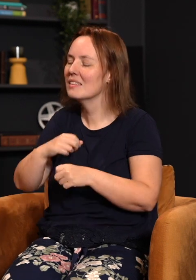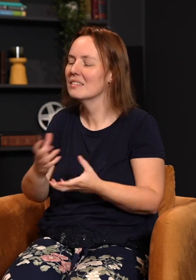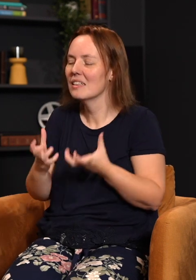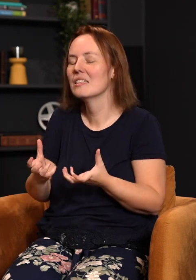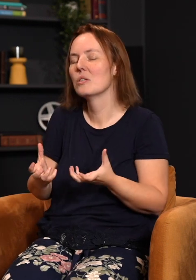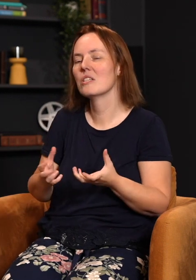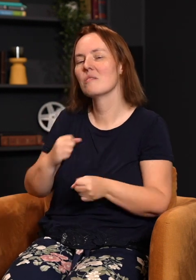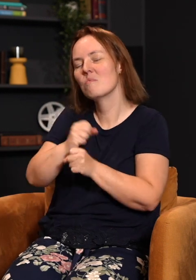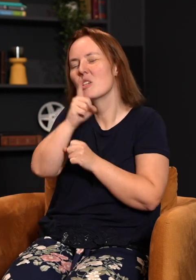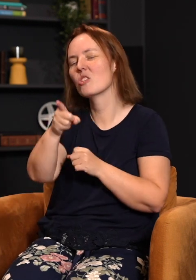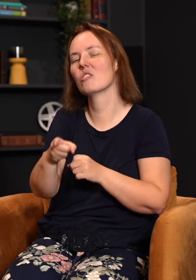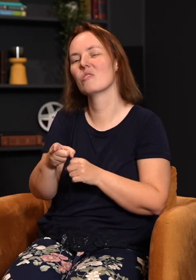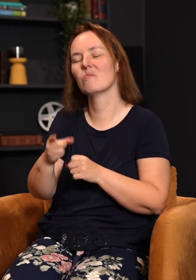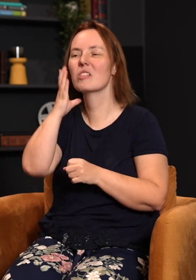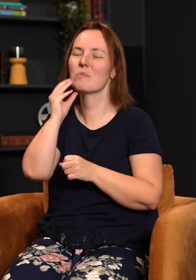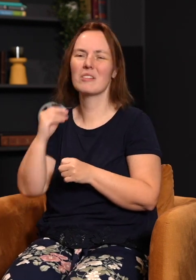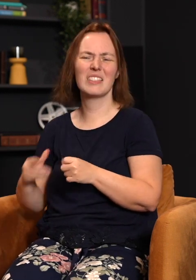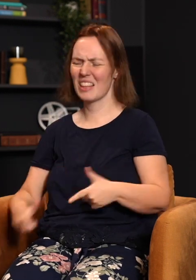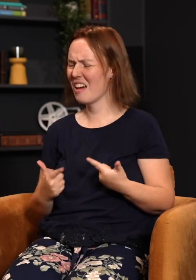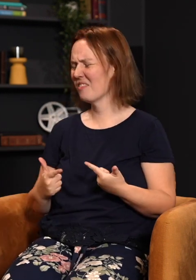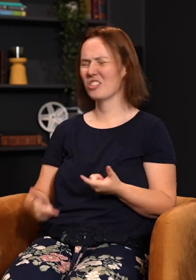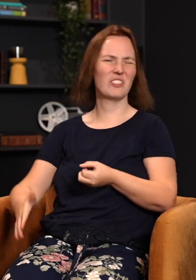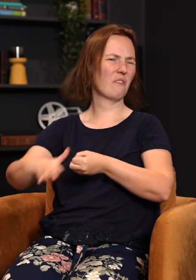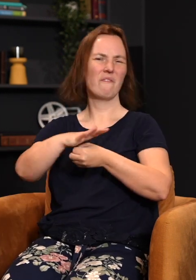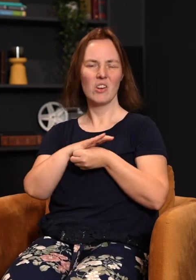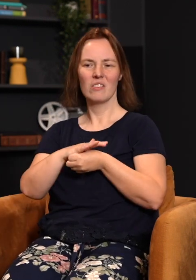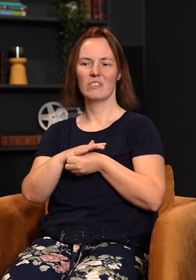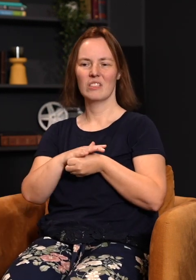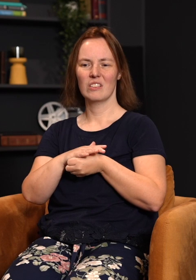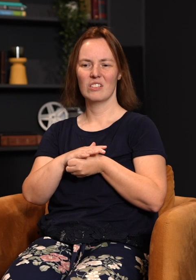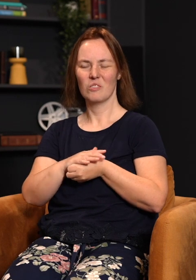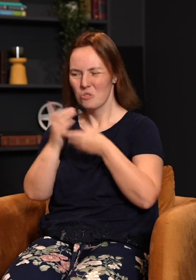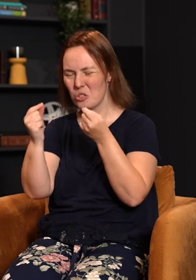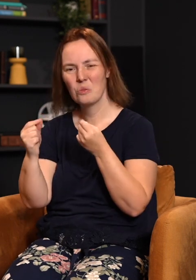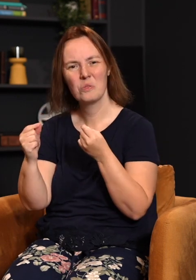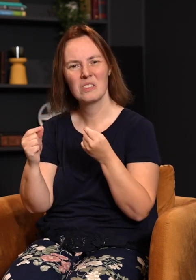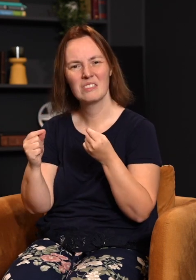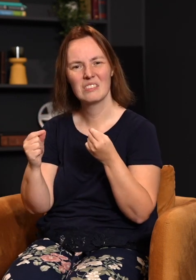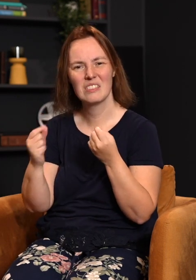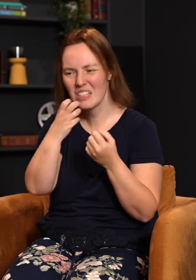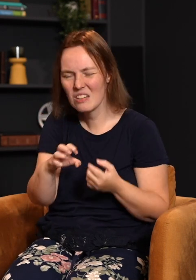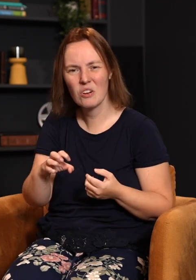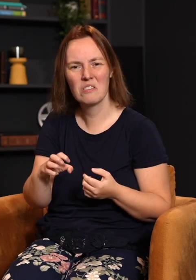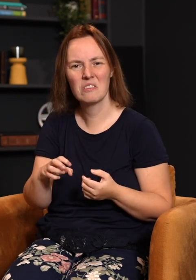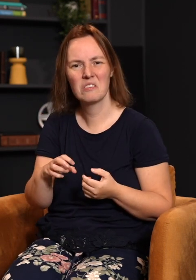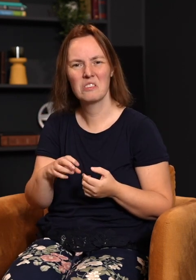sure that you experience life to the full. I don't want you to miss out on anything. So, here, do evil. Would we do that?